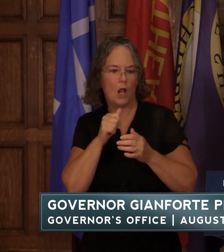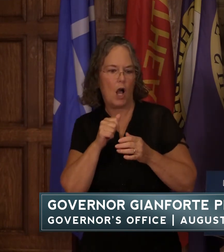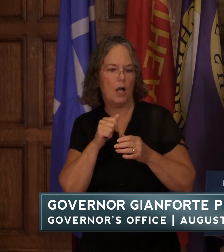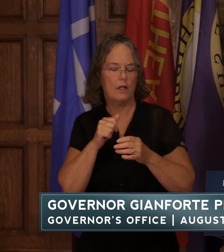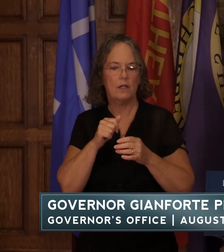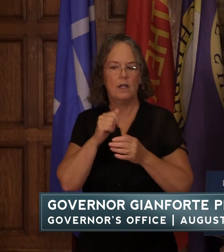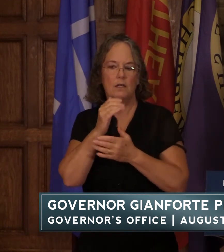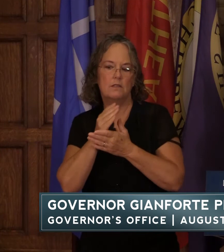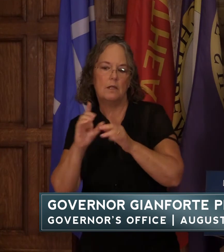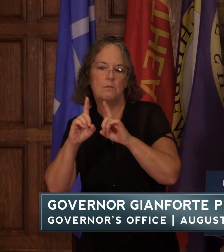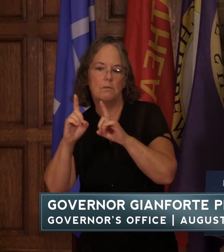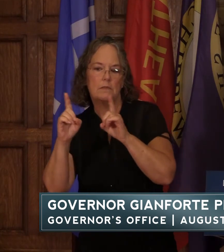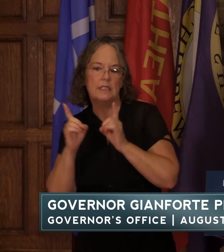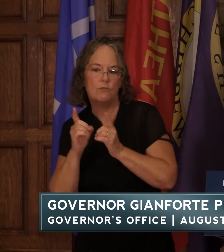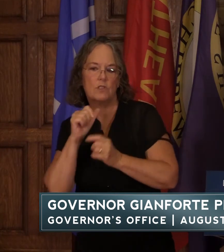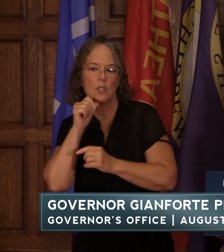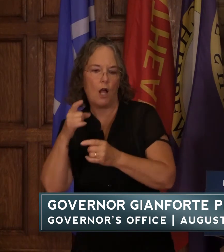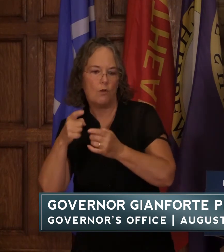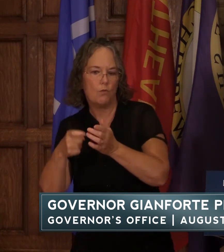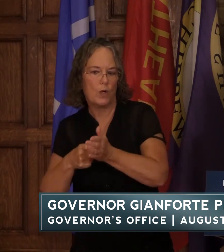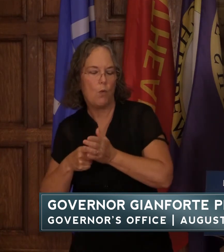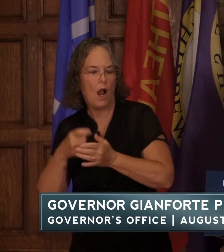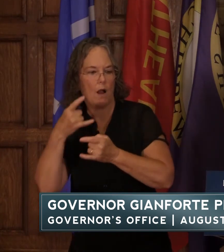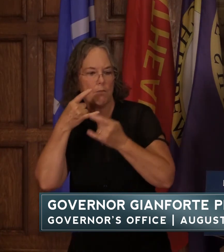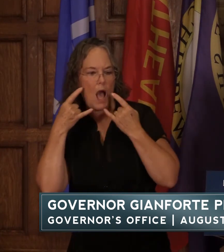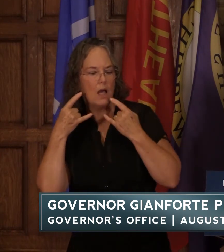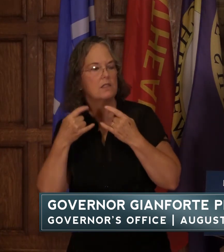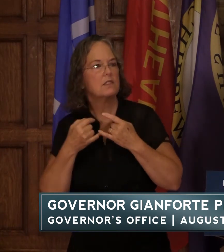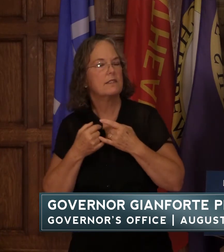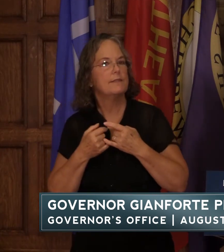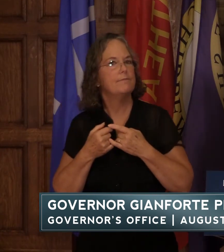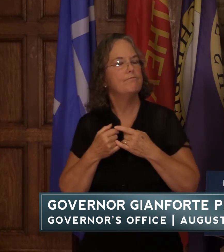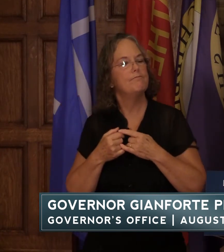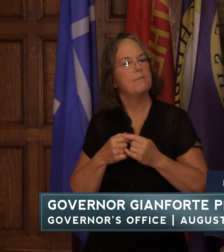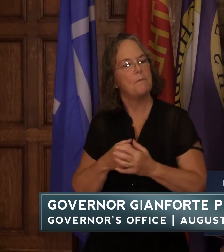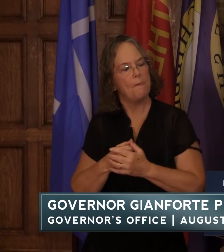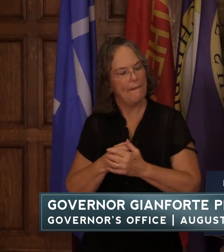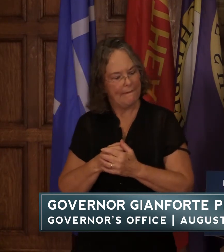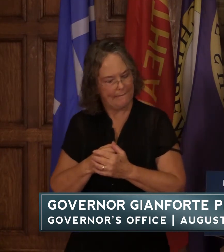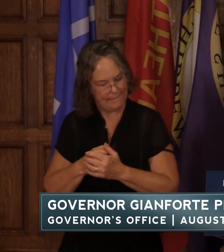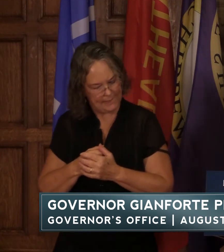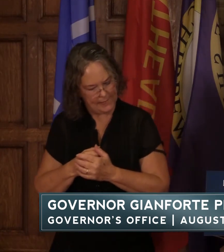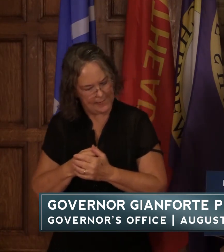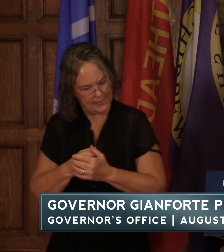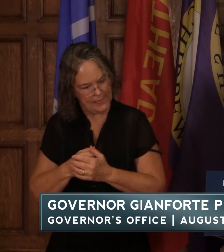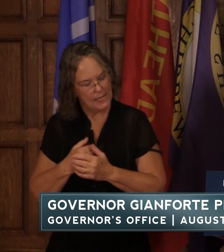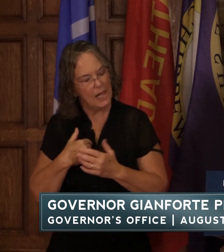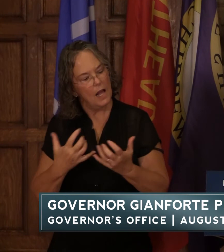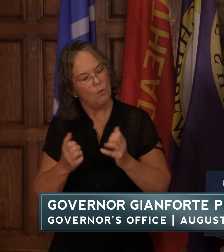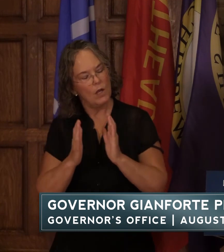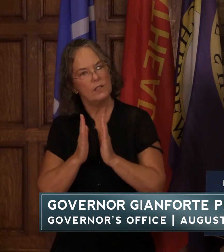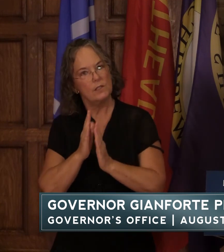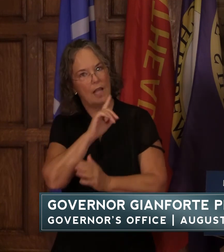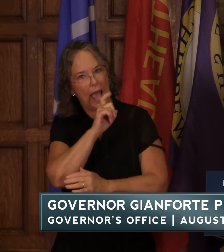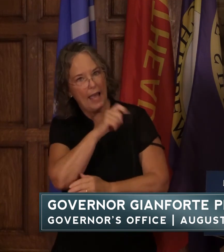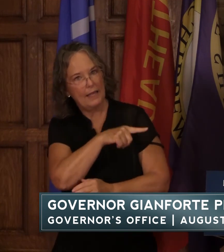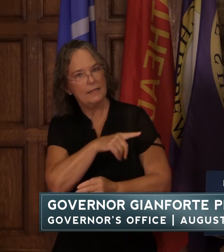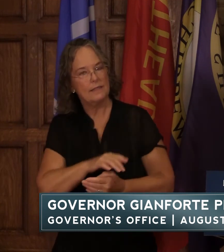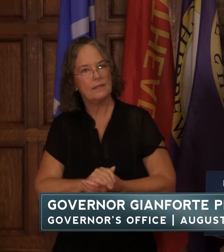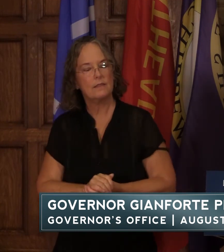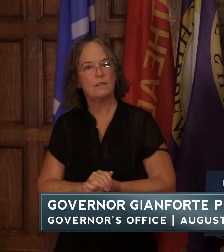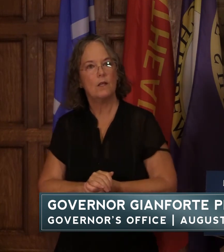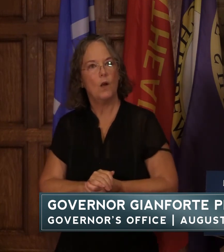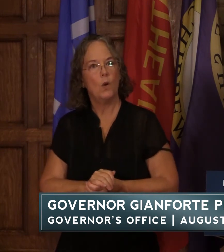districts where some not and we could go in all the particulars but there's many of them and i i just um i just want to ask you with